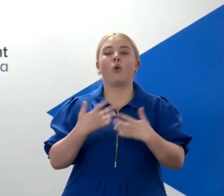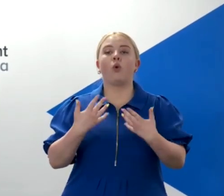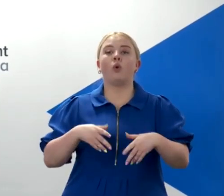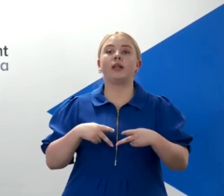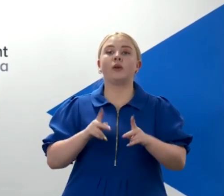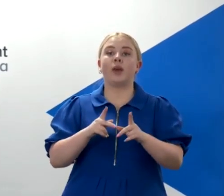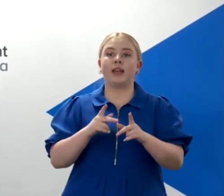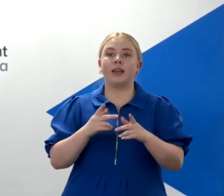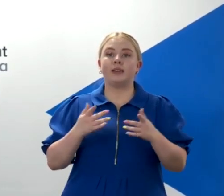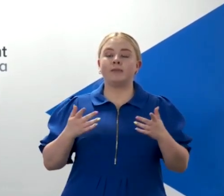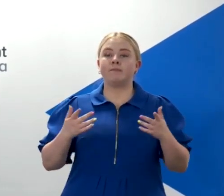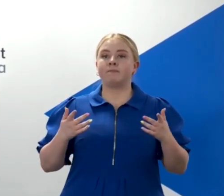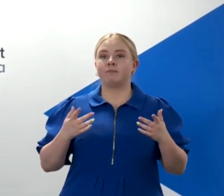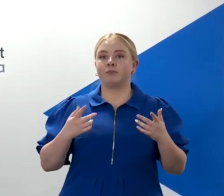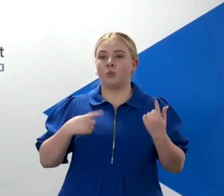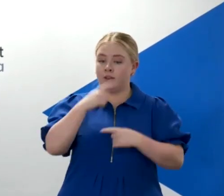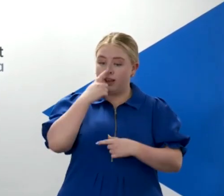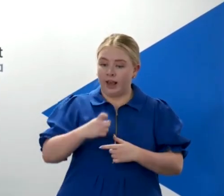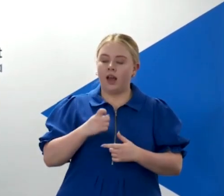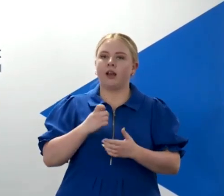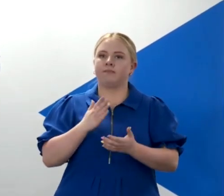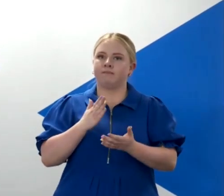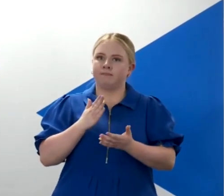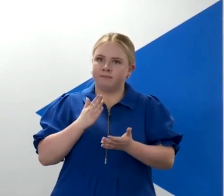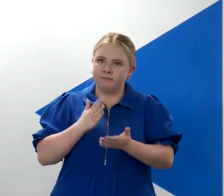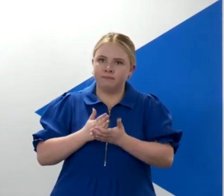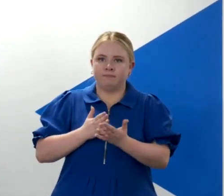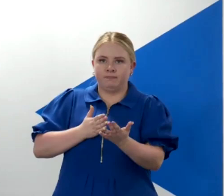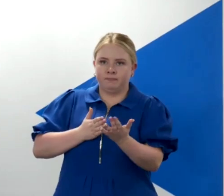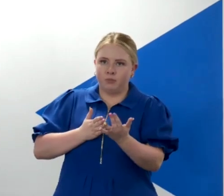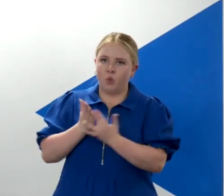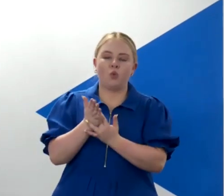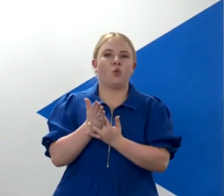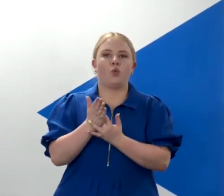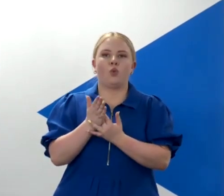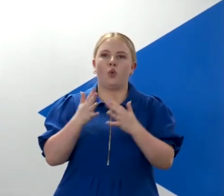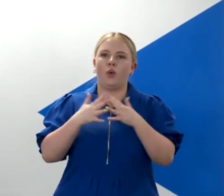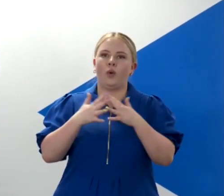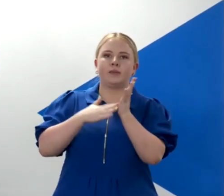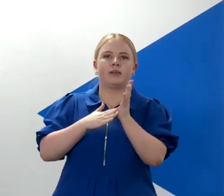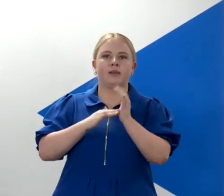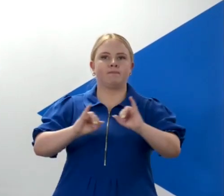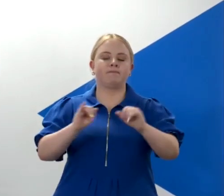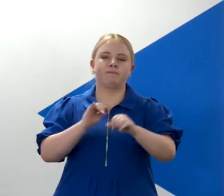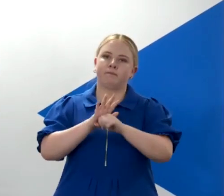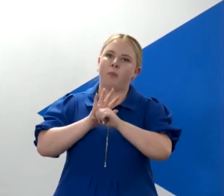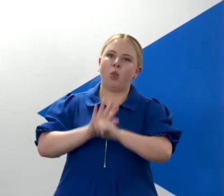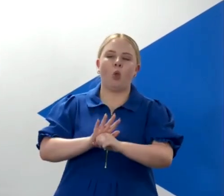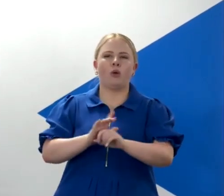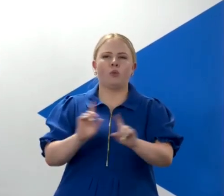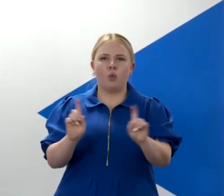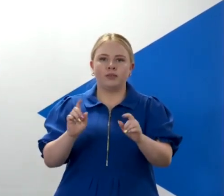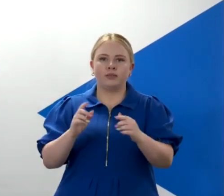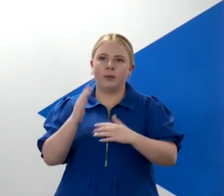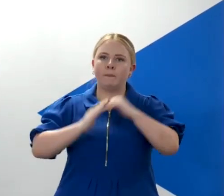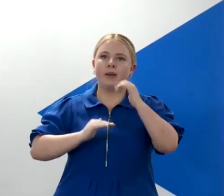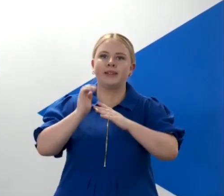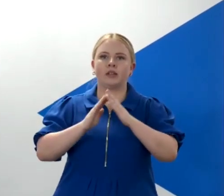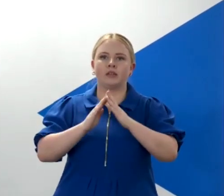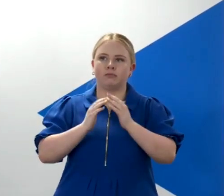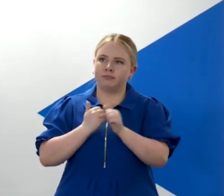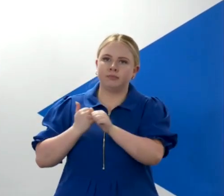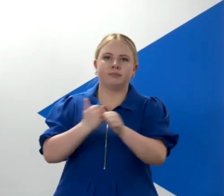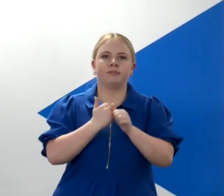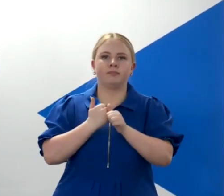way to break that logjam, to break that Westminster intransigence, is through building popular